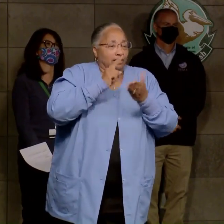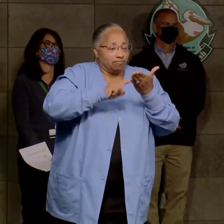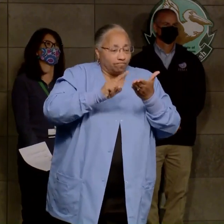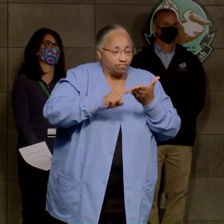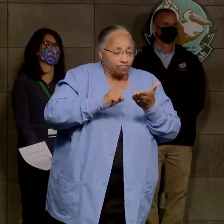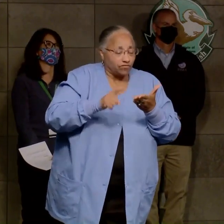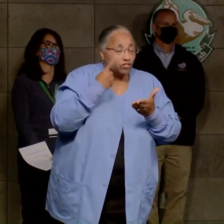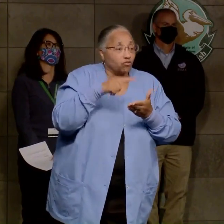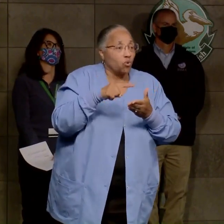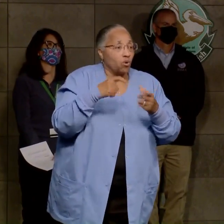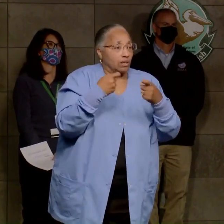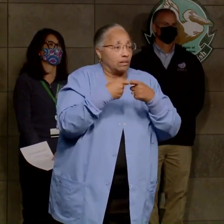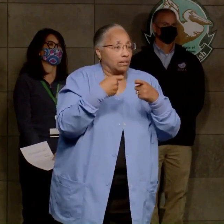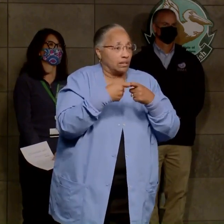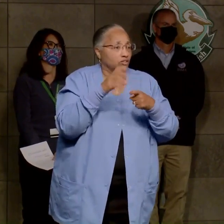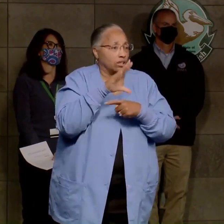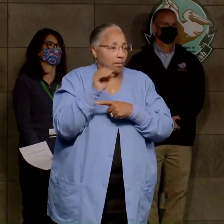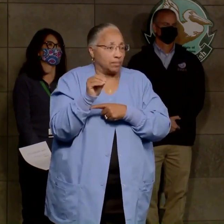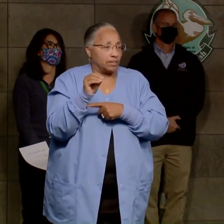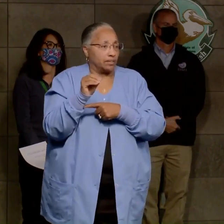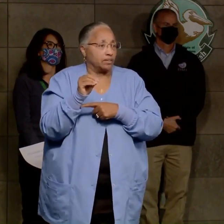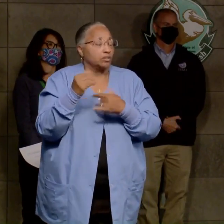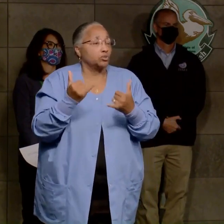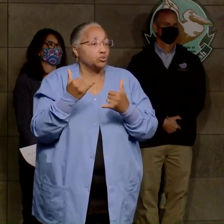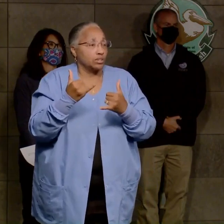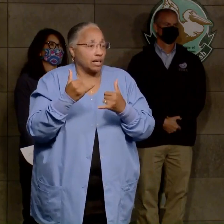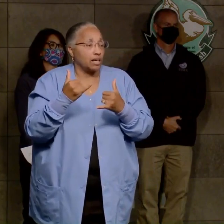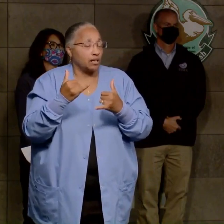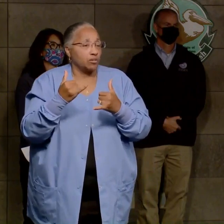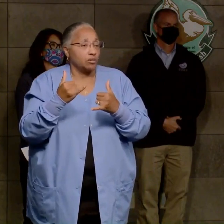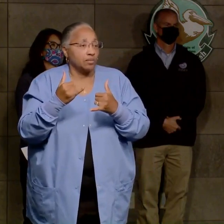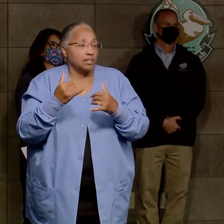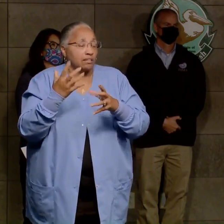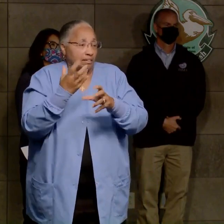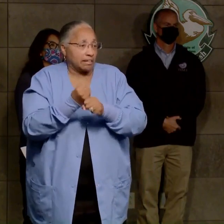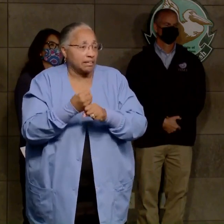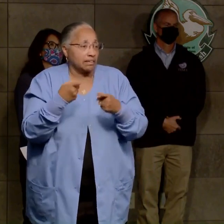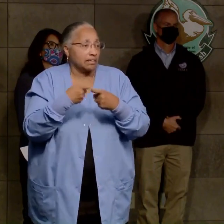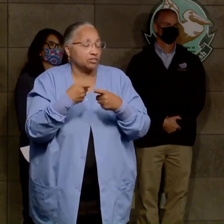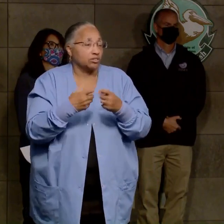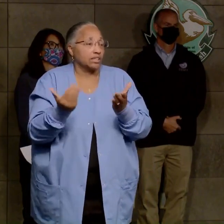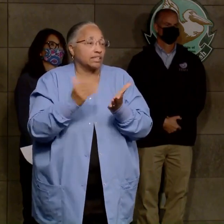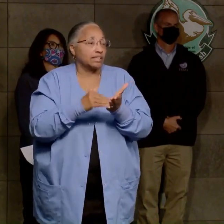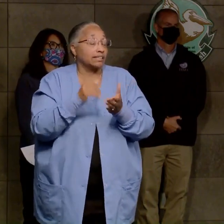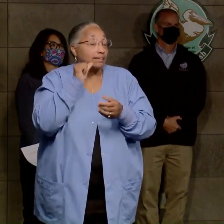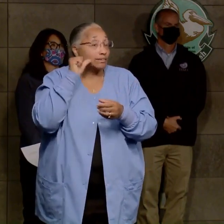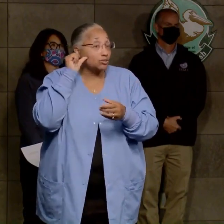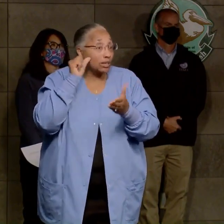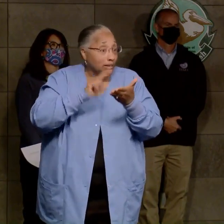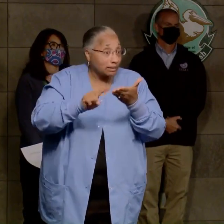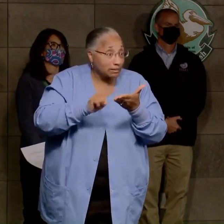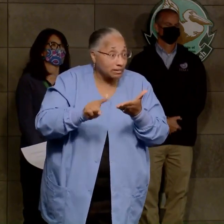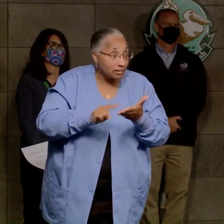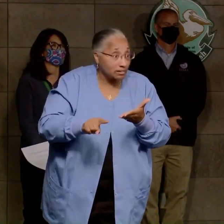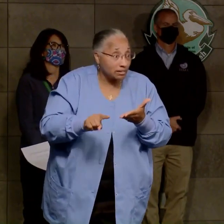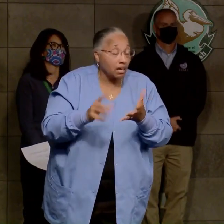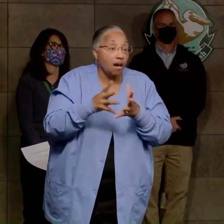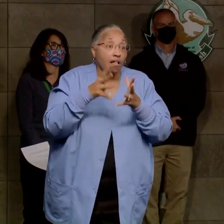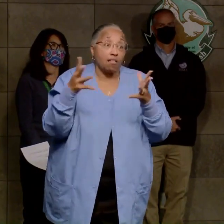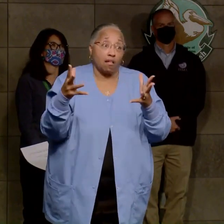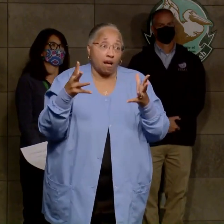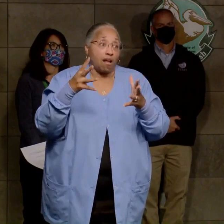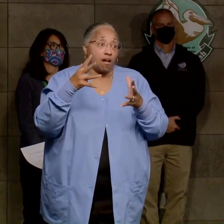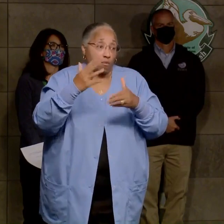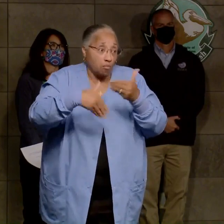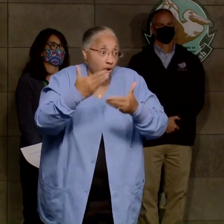companies. Today is going to be primarily about restoration. And even though yesterday was about assessment, tremendous progress was made. We